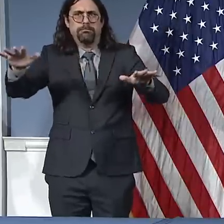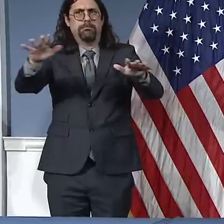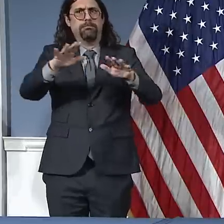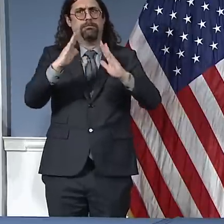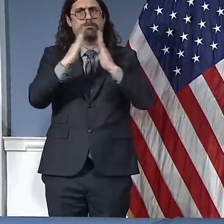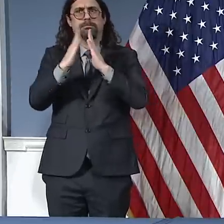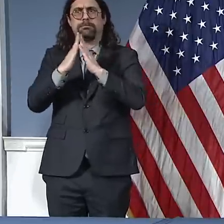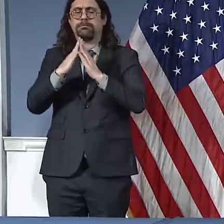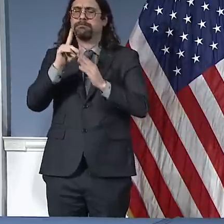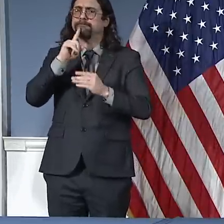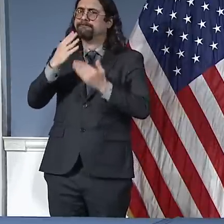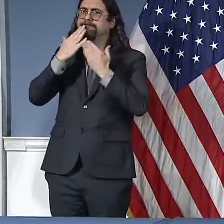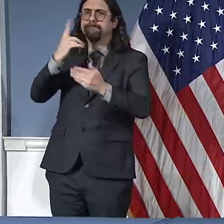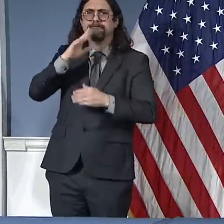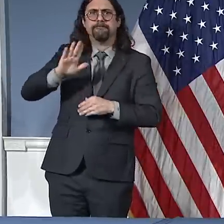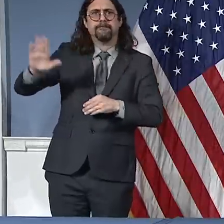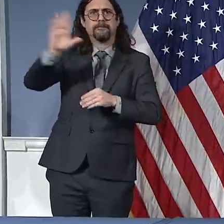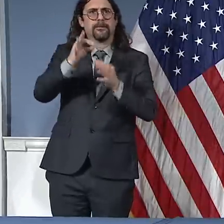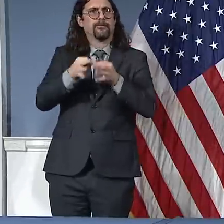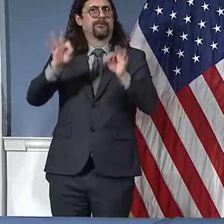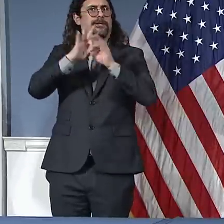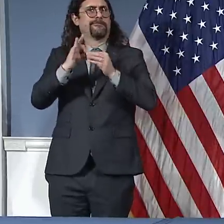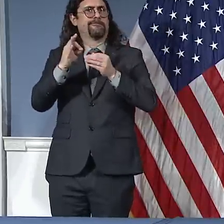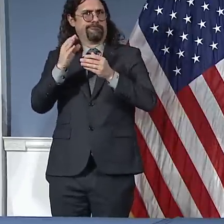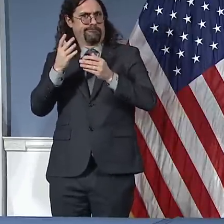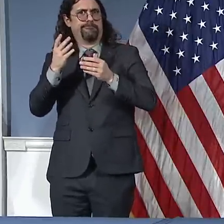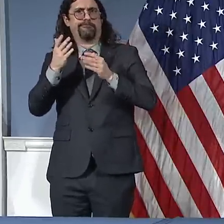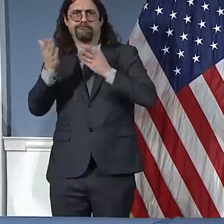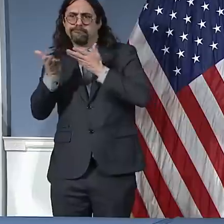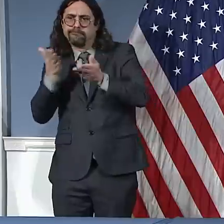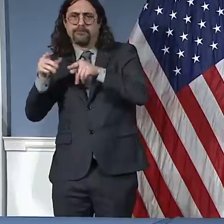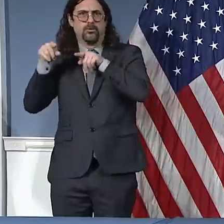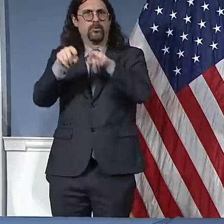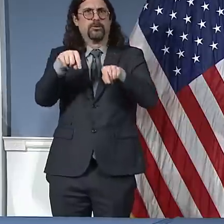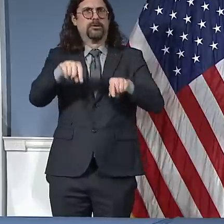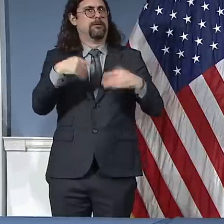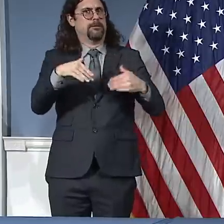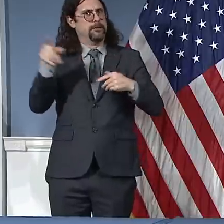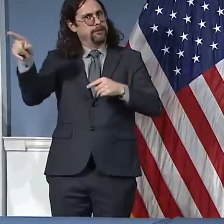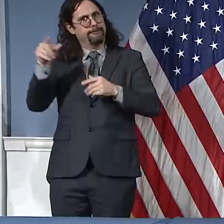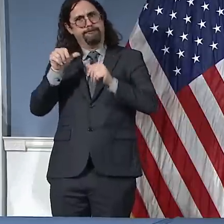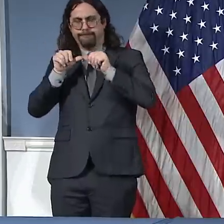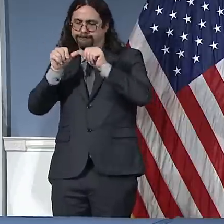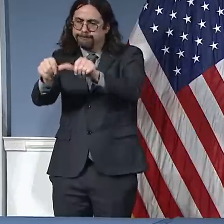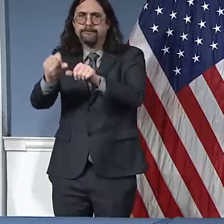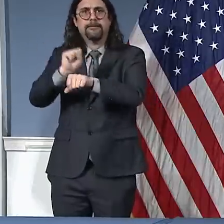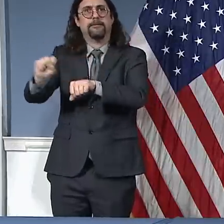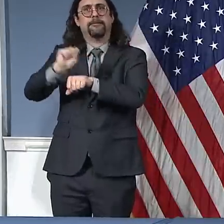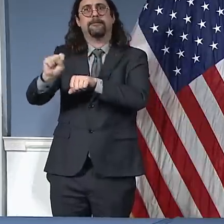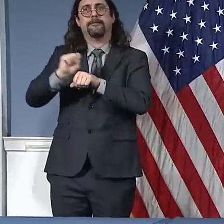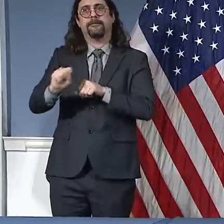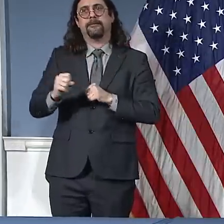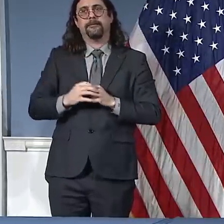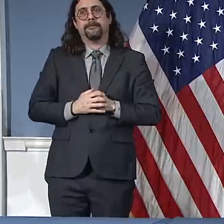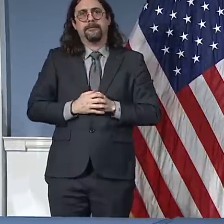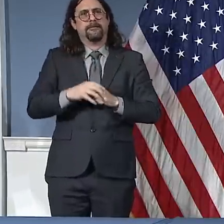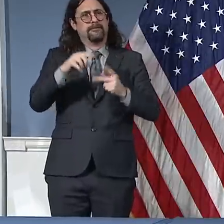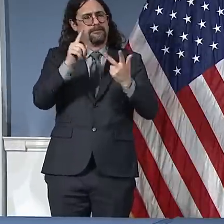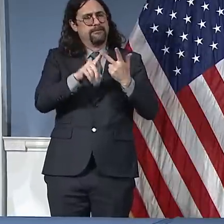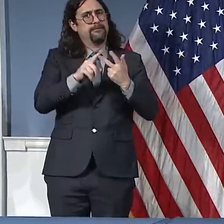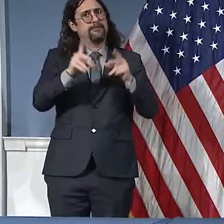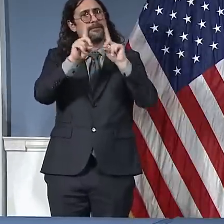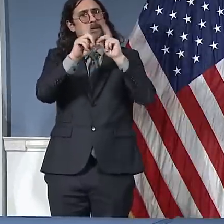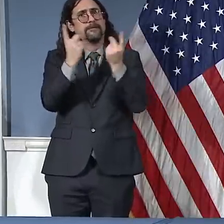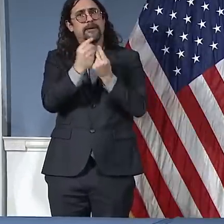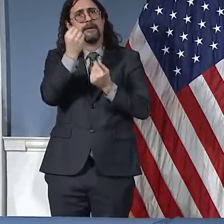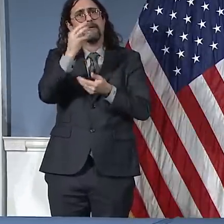that they can keep doing all of their work. So thanks to the DOT workers, thanks to the sanitation workers, continue to do all that possibly